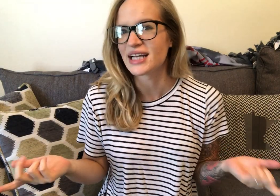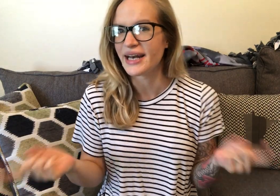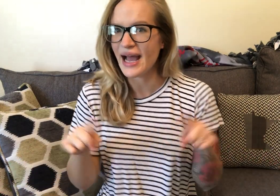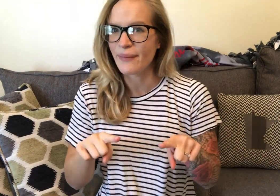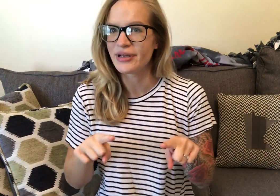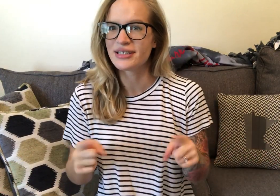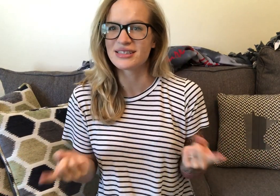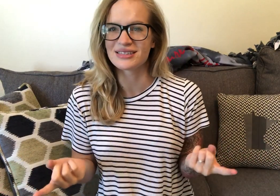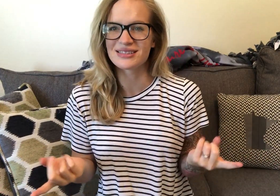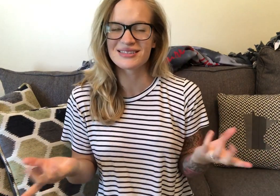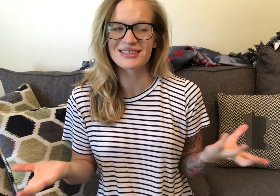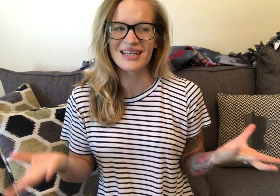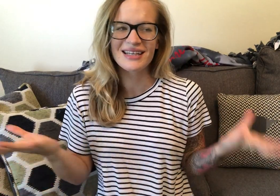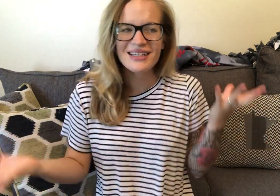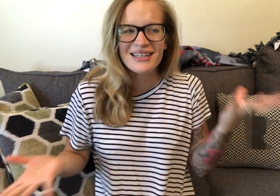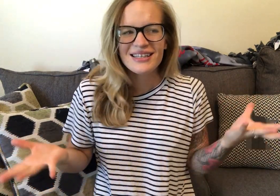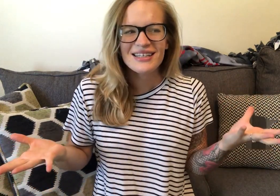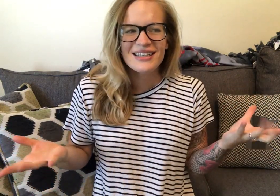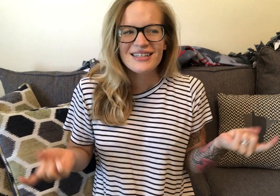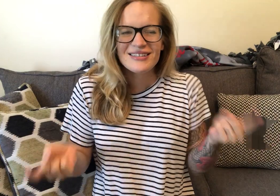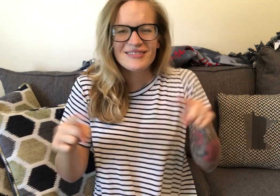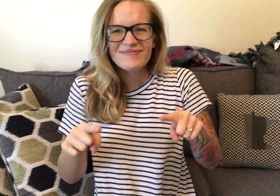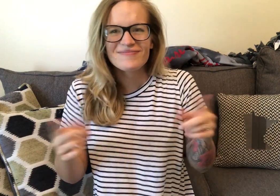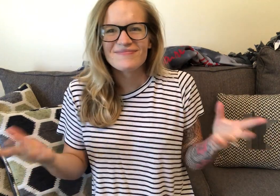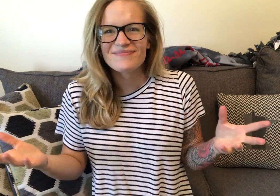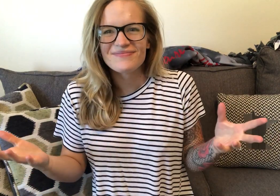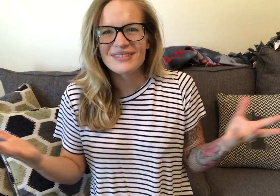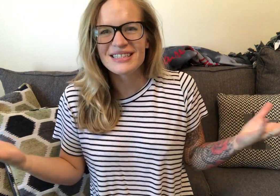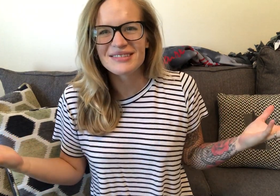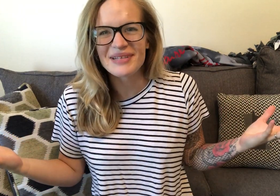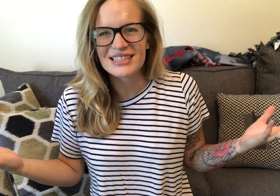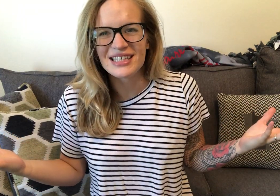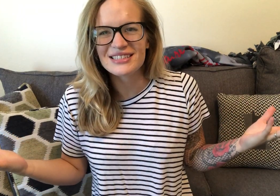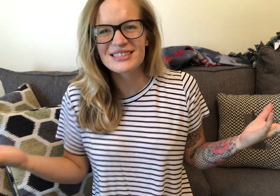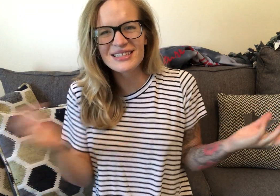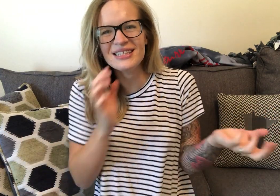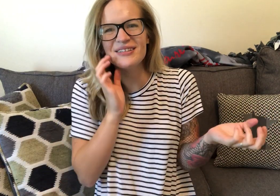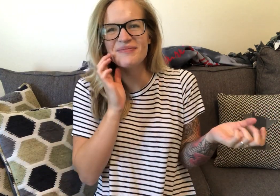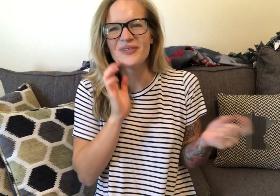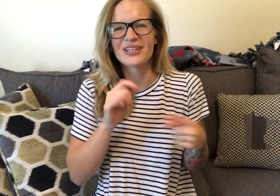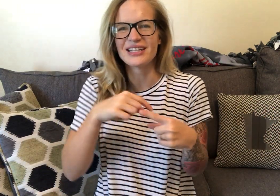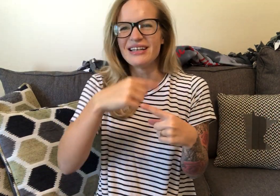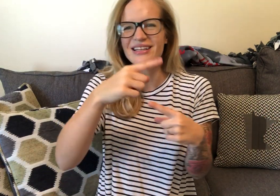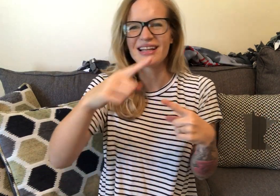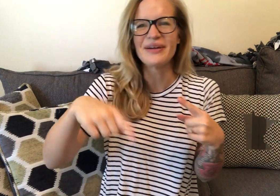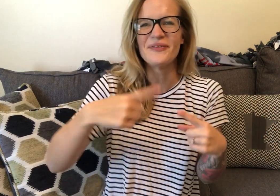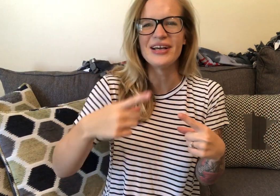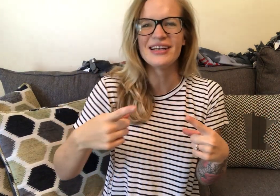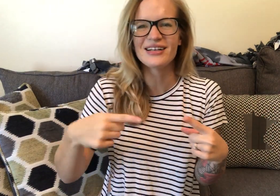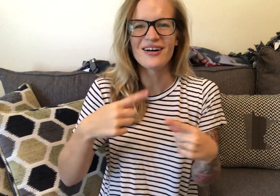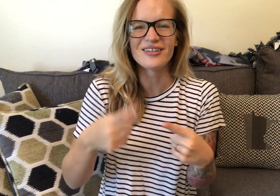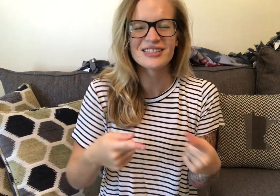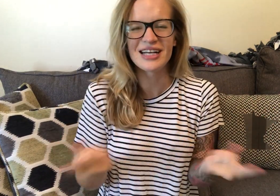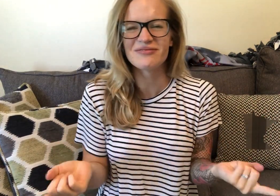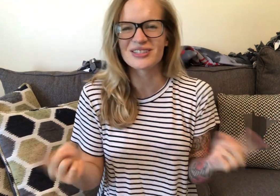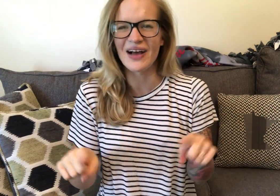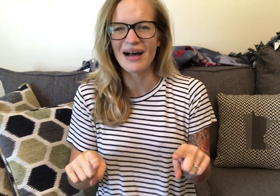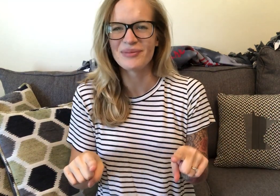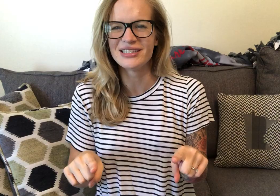signed happen because it's like, it just makes sense more than like when all the time. So happen